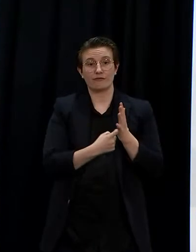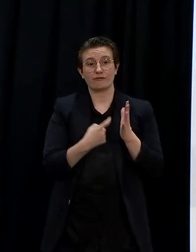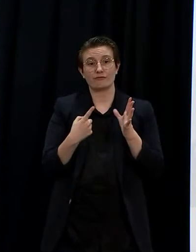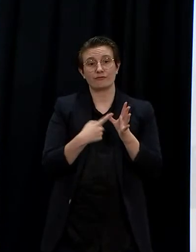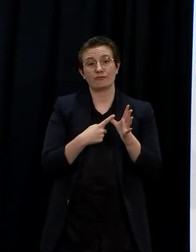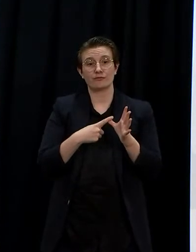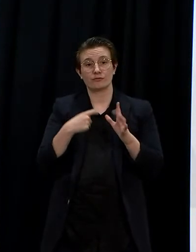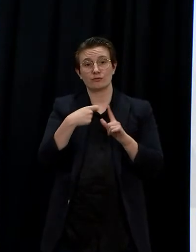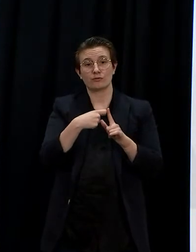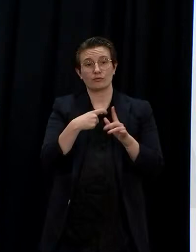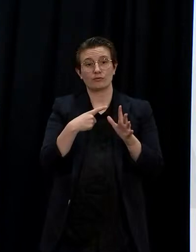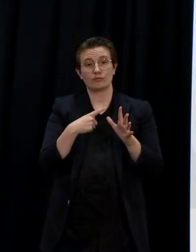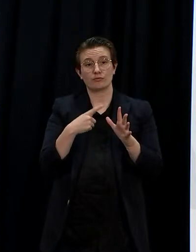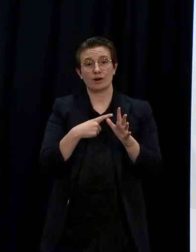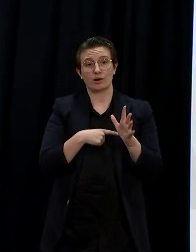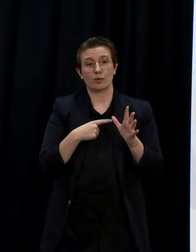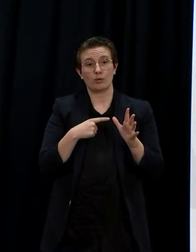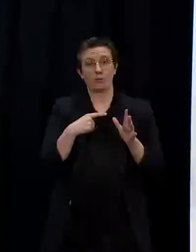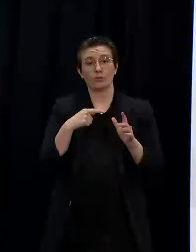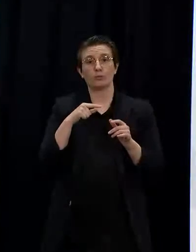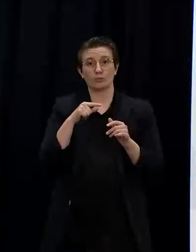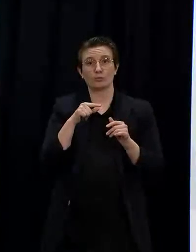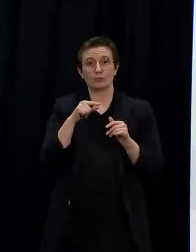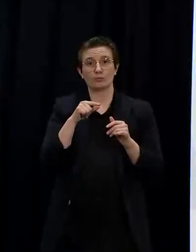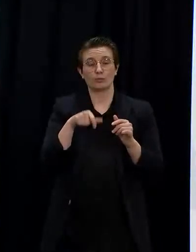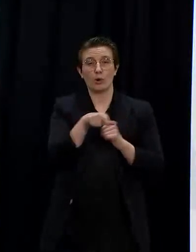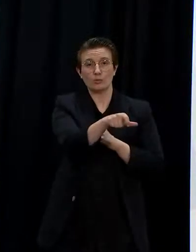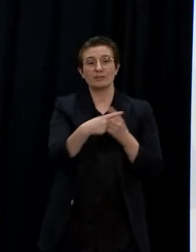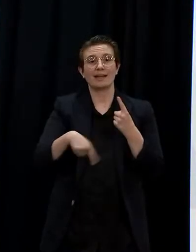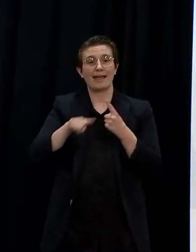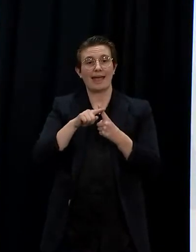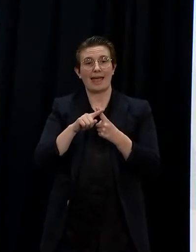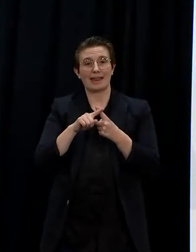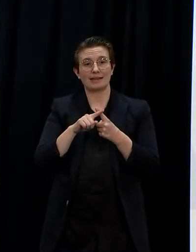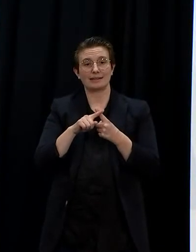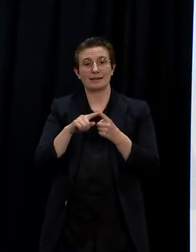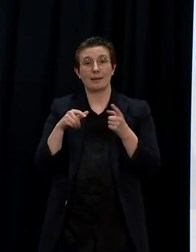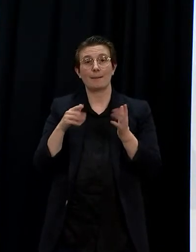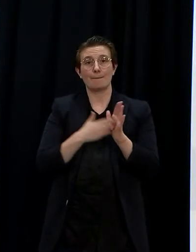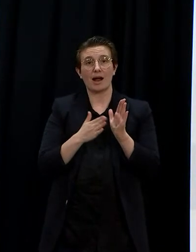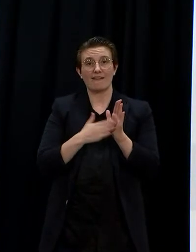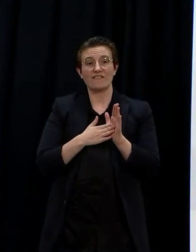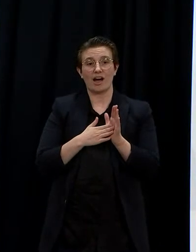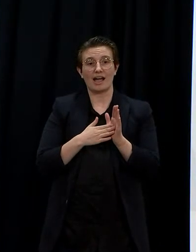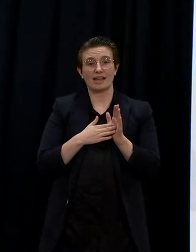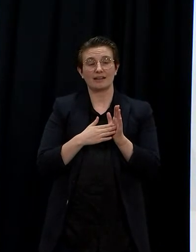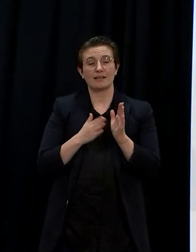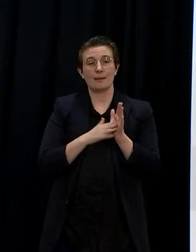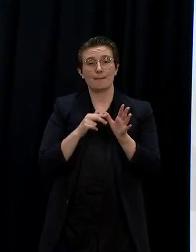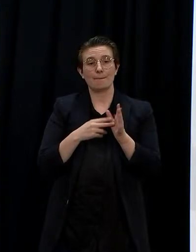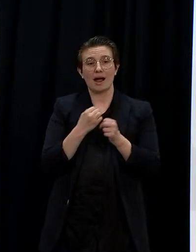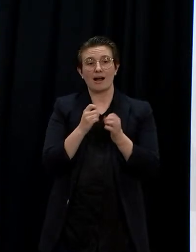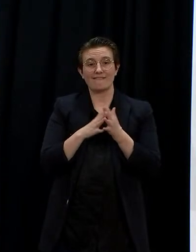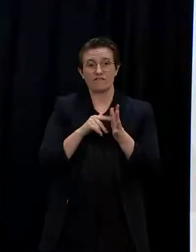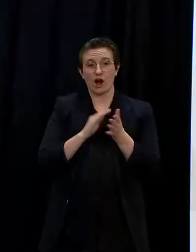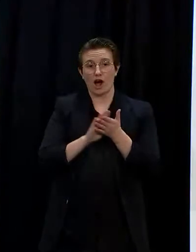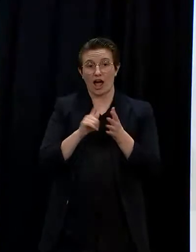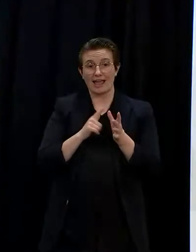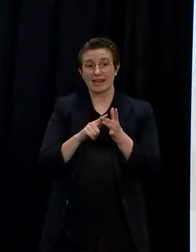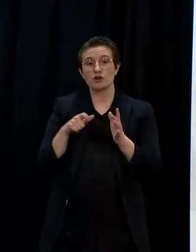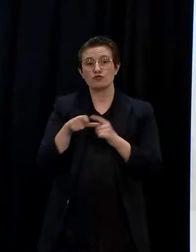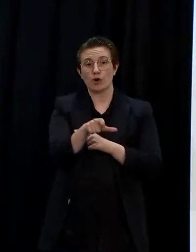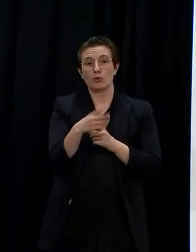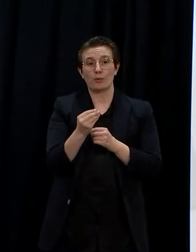well. I'm told by police that traffic movement on the southern boundary has been low and orderly. A huge thanks to all those who